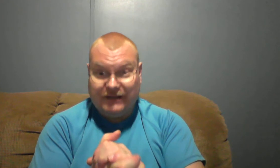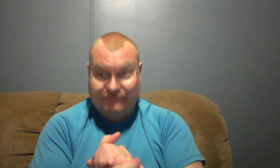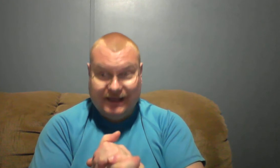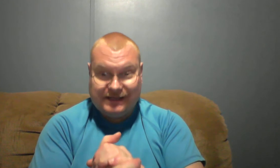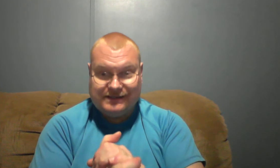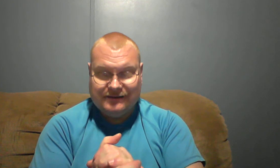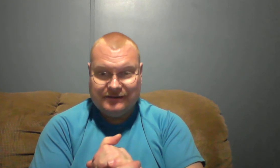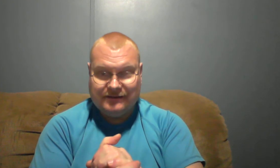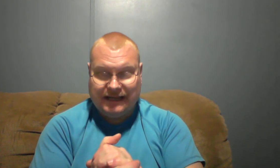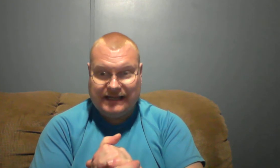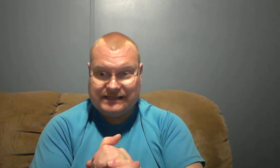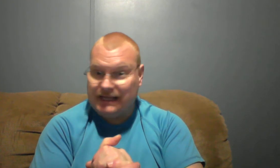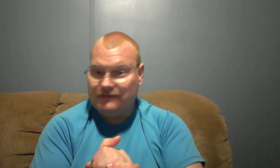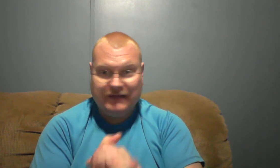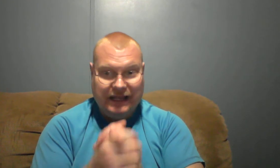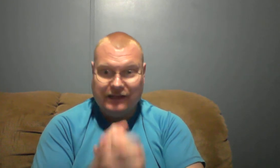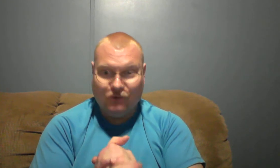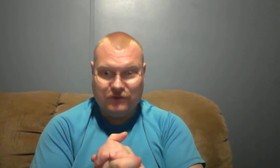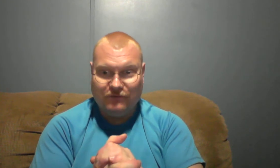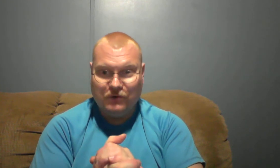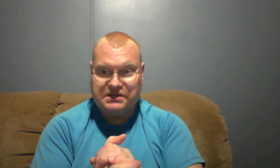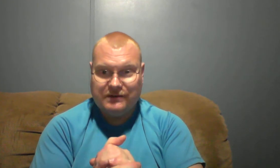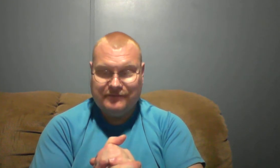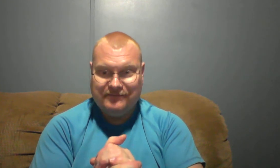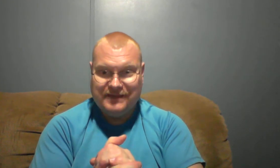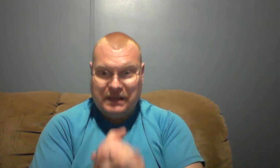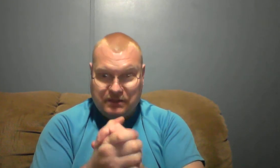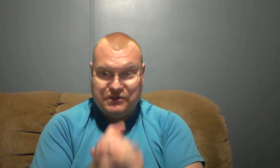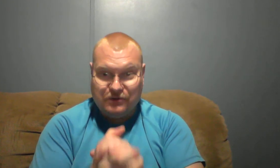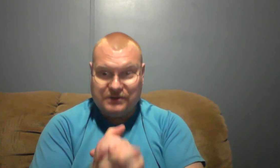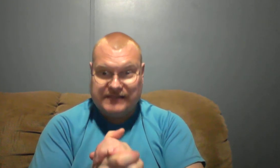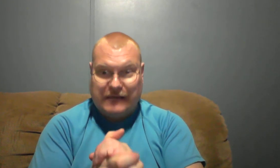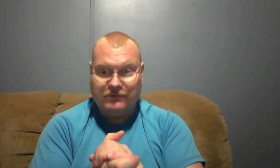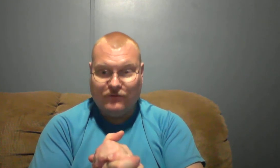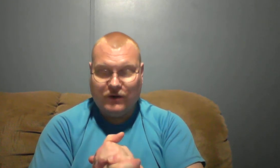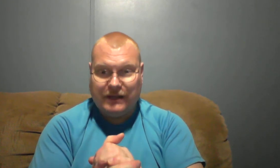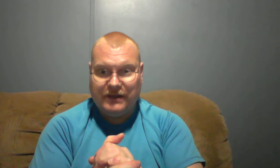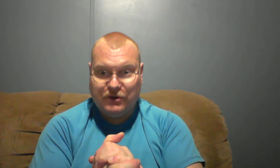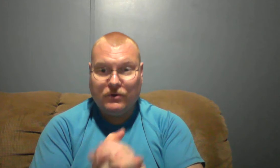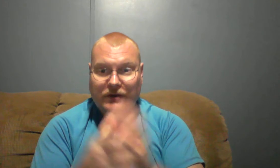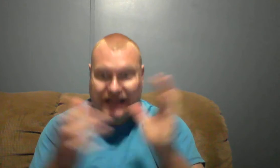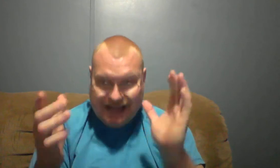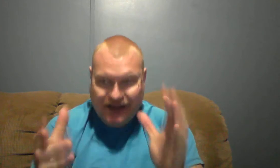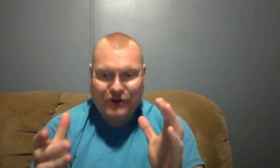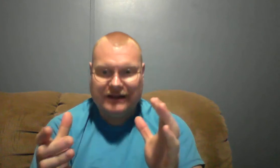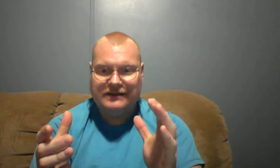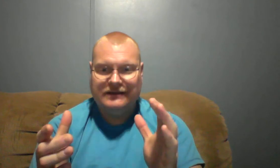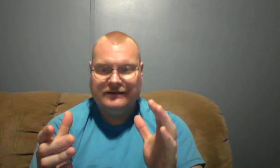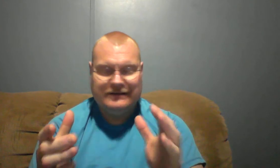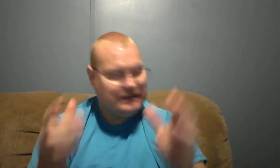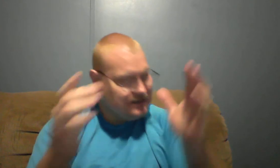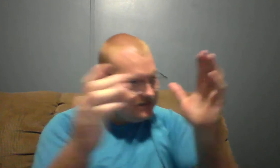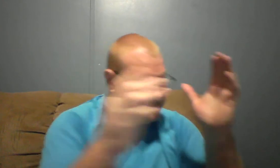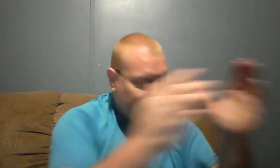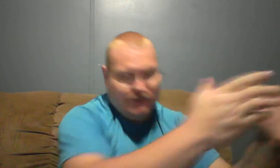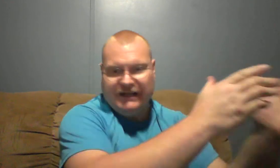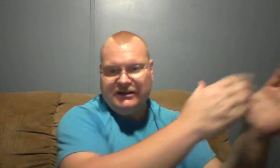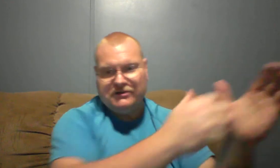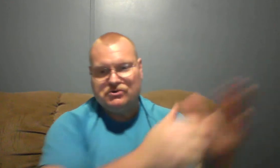confess that he's king of king and lord of lords but you're going to stand before him and you're going to hear it enter into the joys